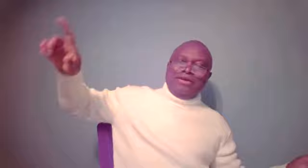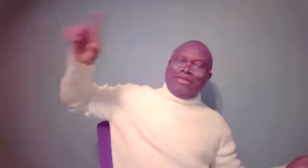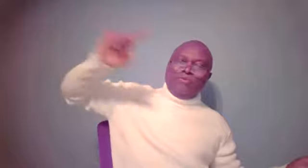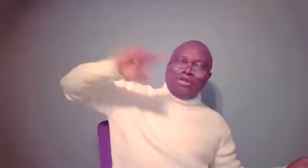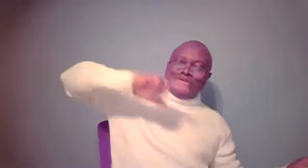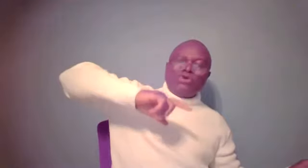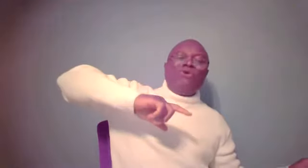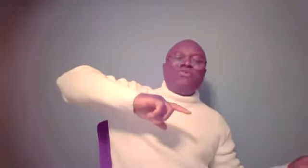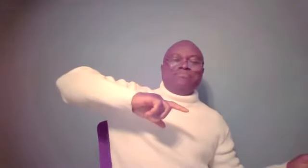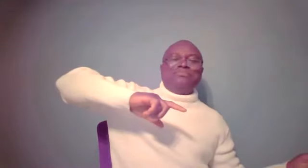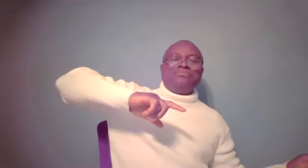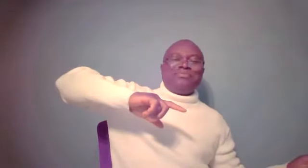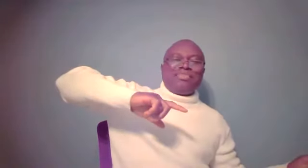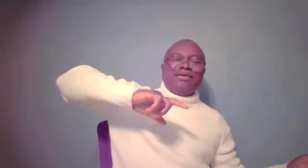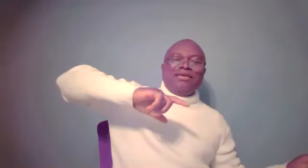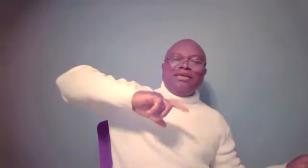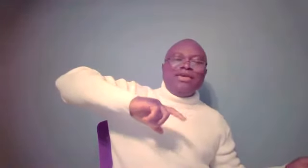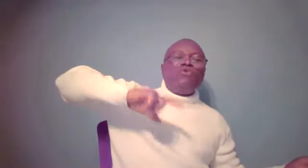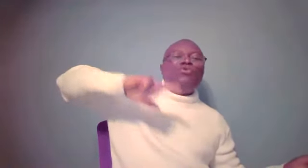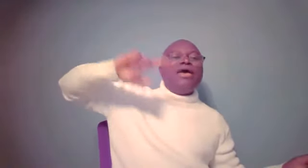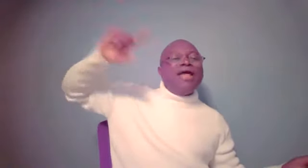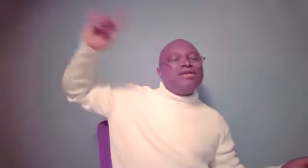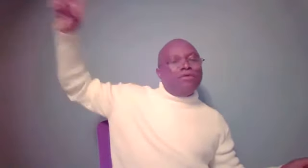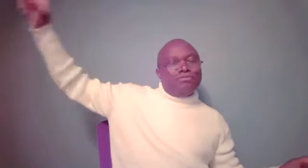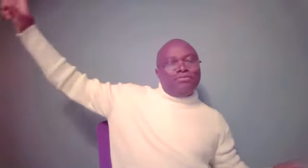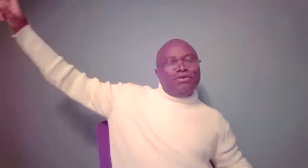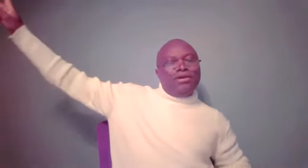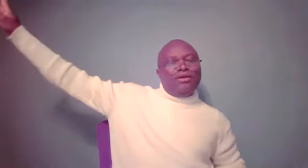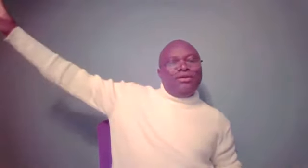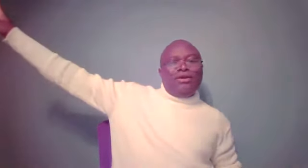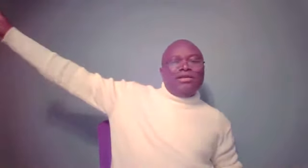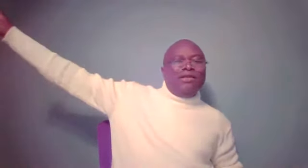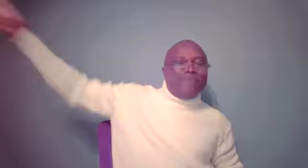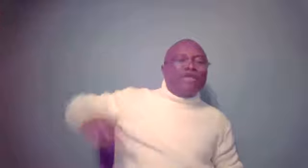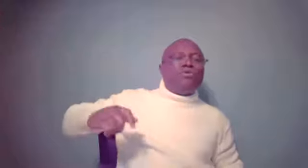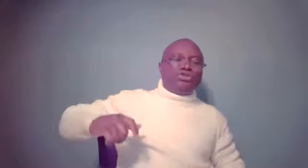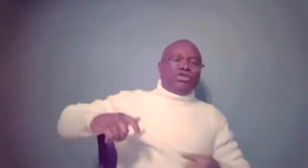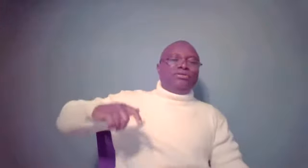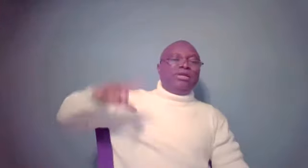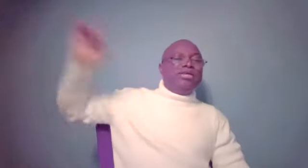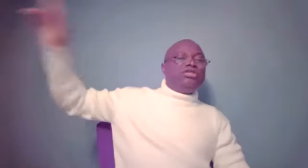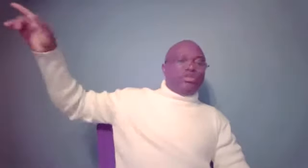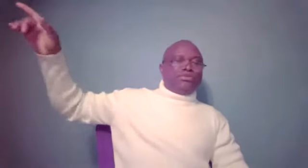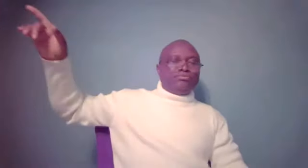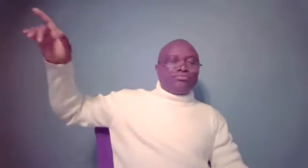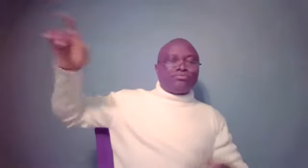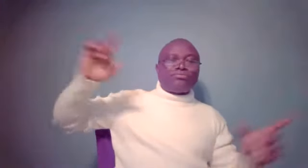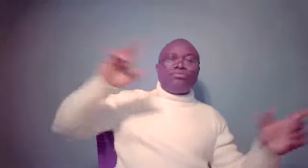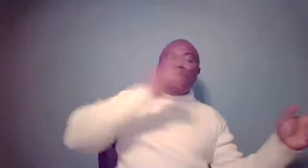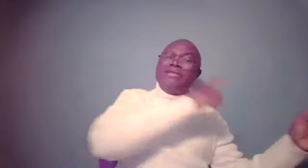And when they sold him, he would end up in an elevated position in Egypt. And